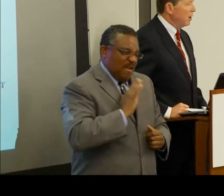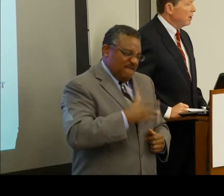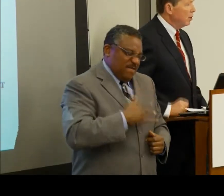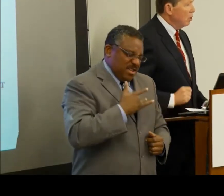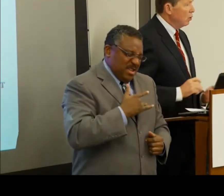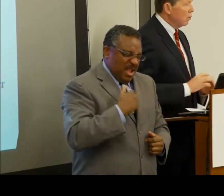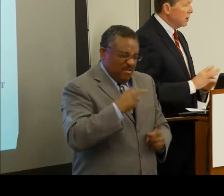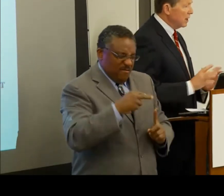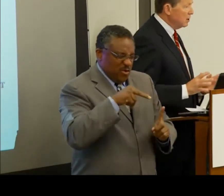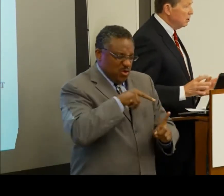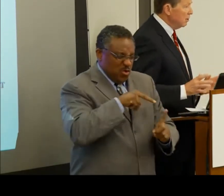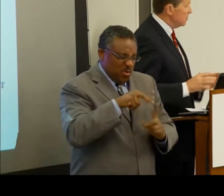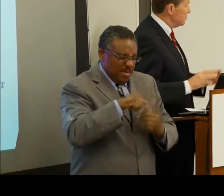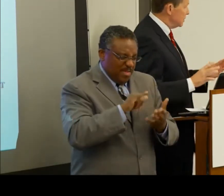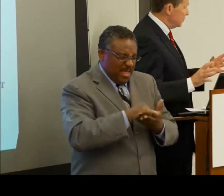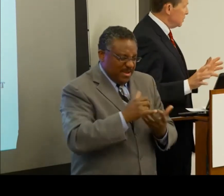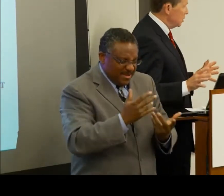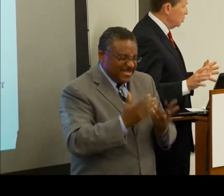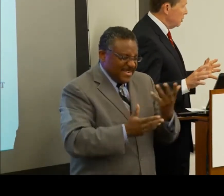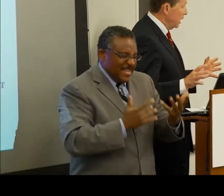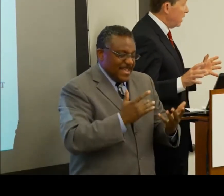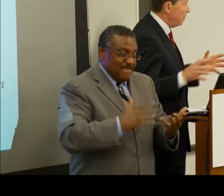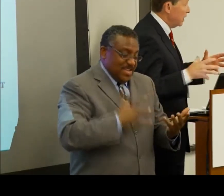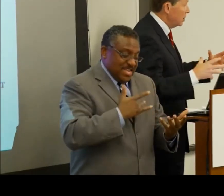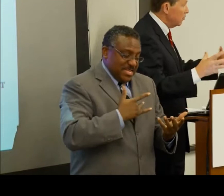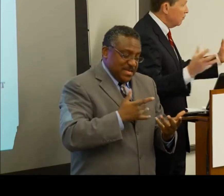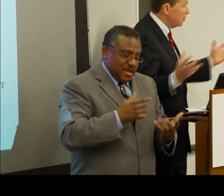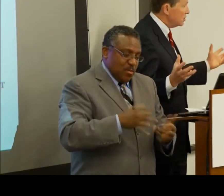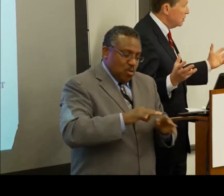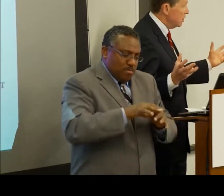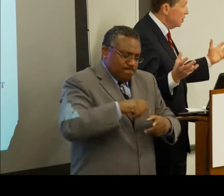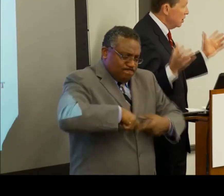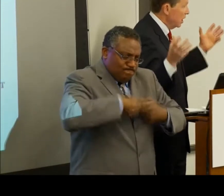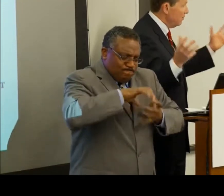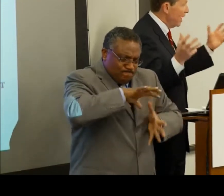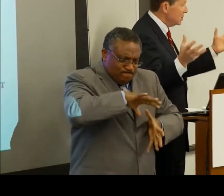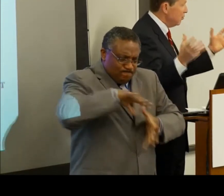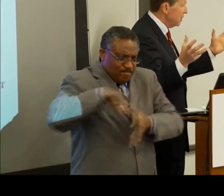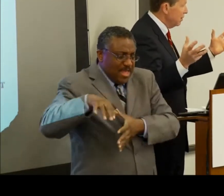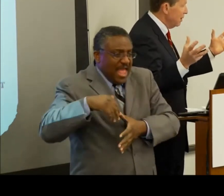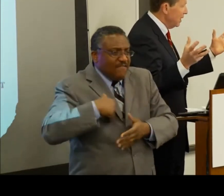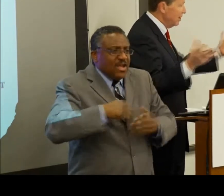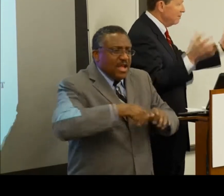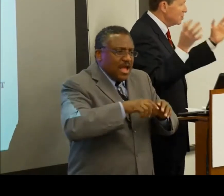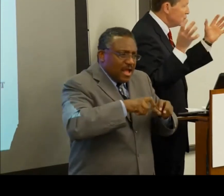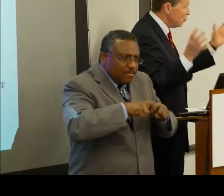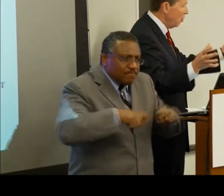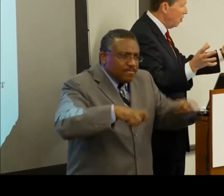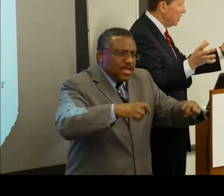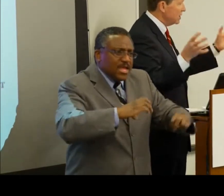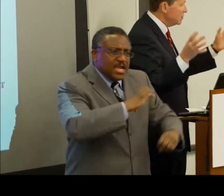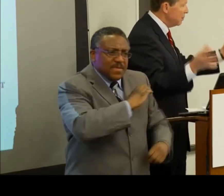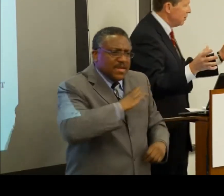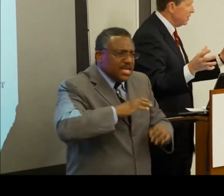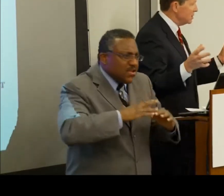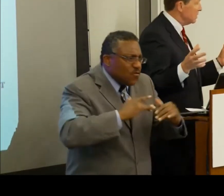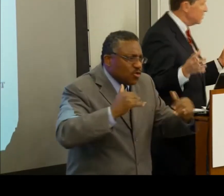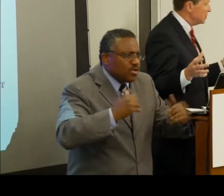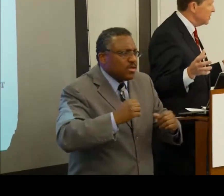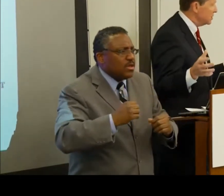kind of viewpoint were tended to, and the steps included having a diverse advisory committee of strong,